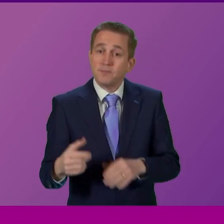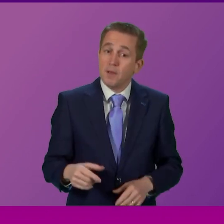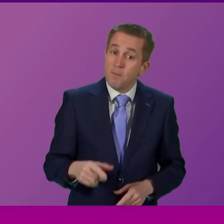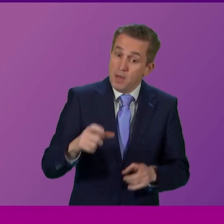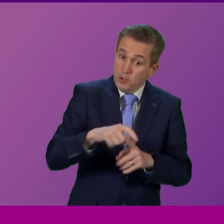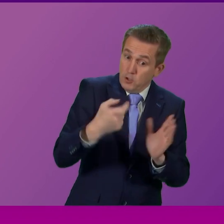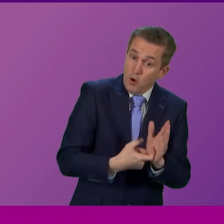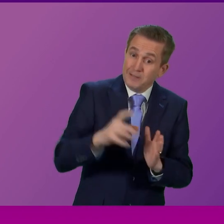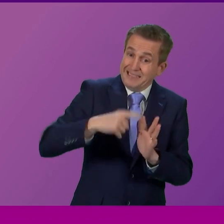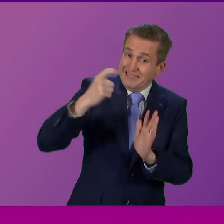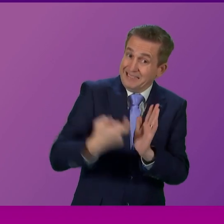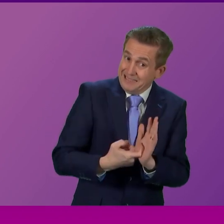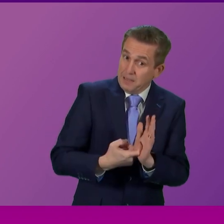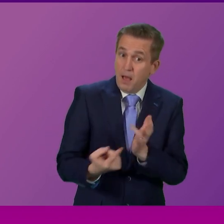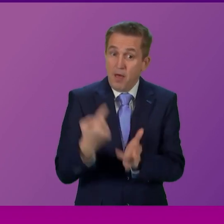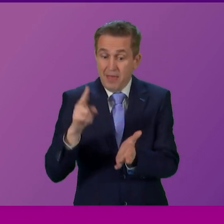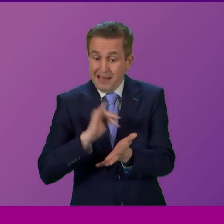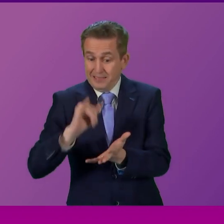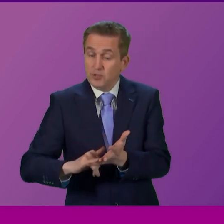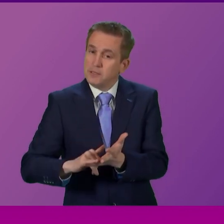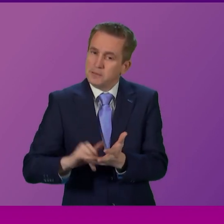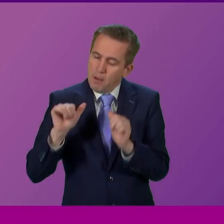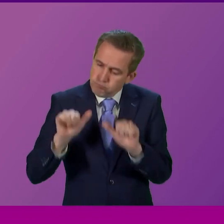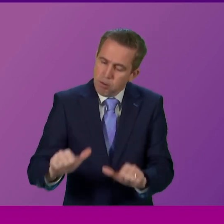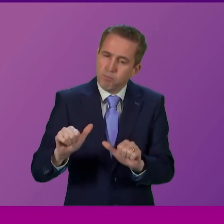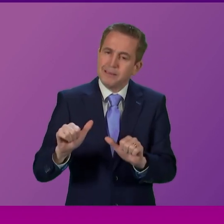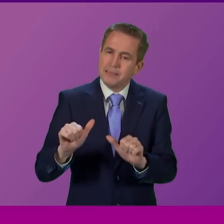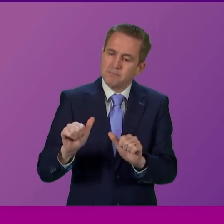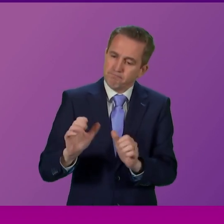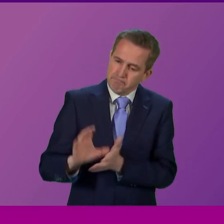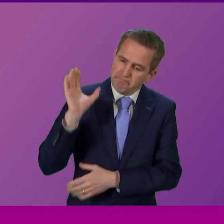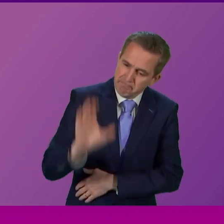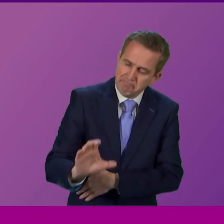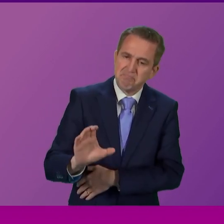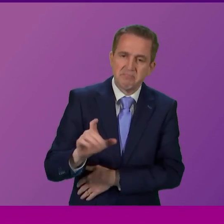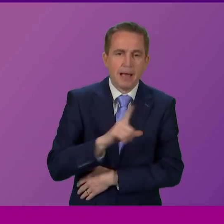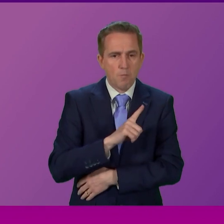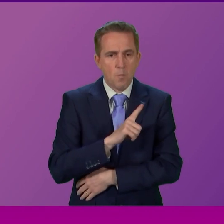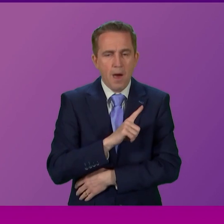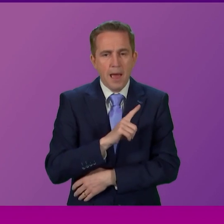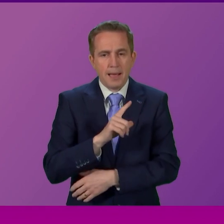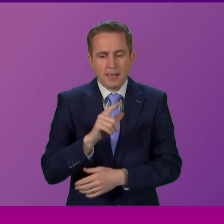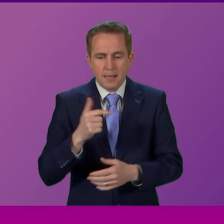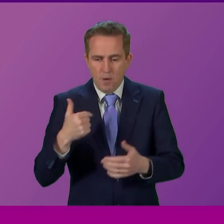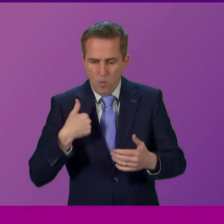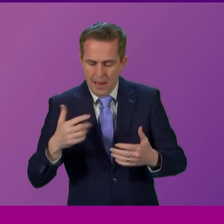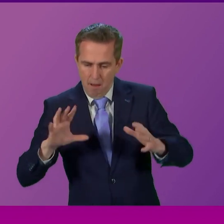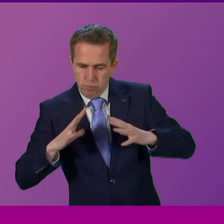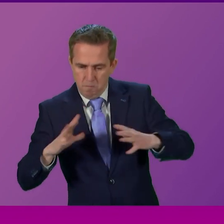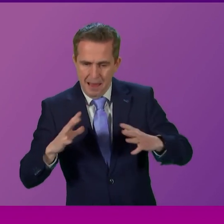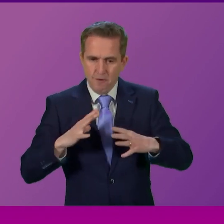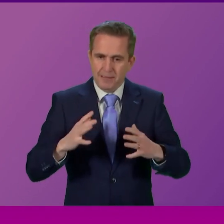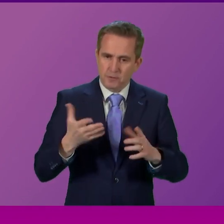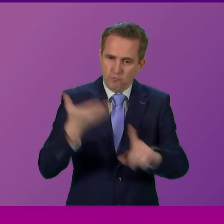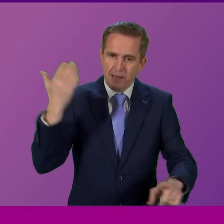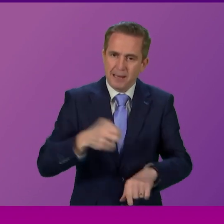Cesar and NHS staff are properly rewarded. That's why we put forward a record pay rise for Agenda for Change staff and we'll make sure that our do what we can